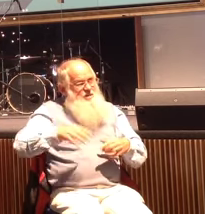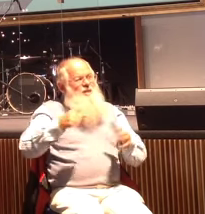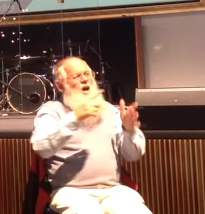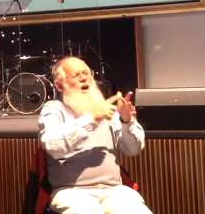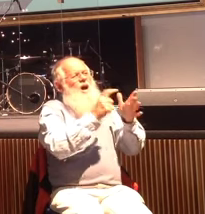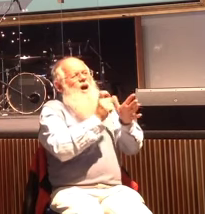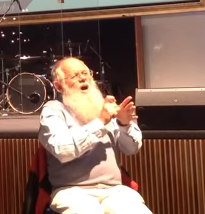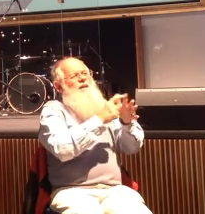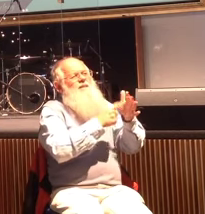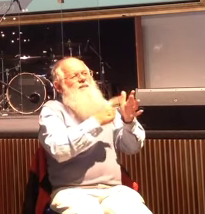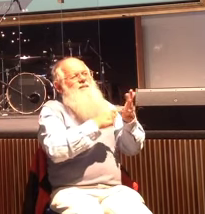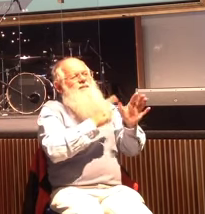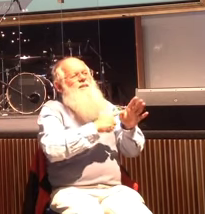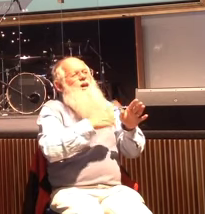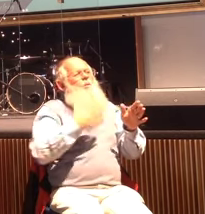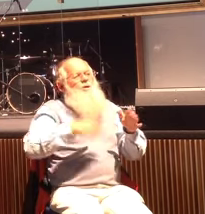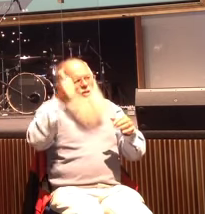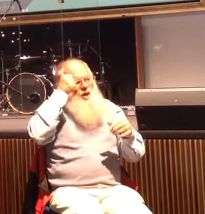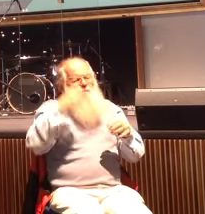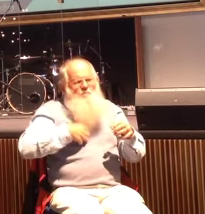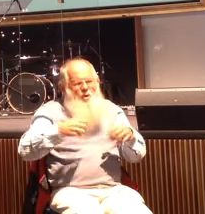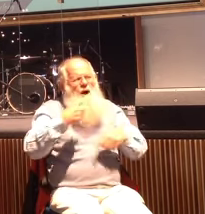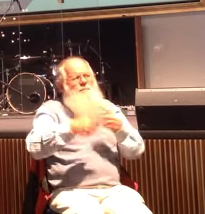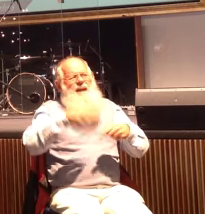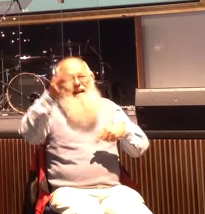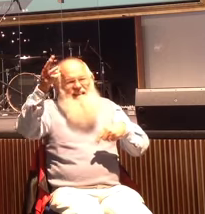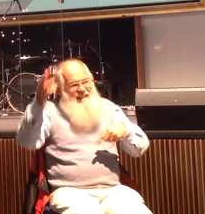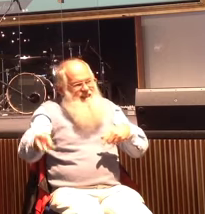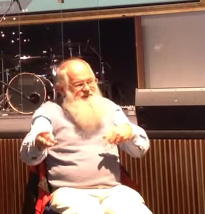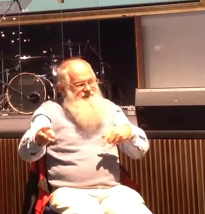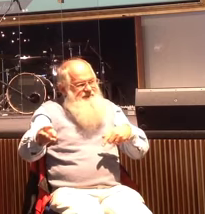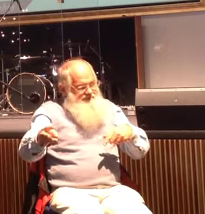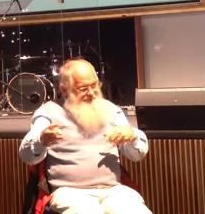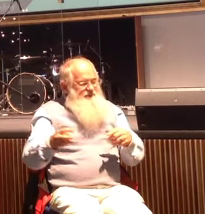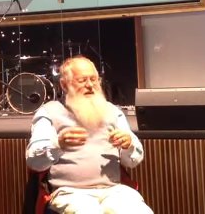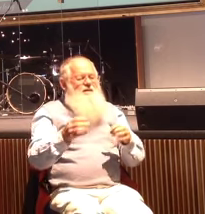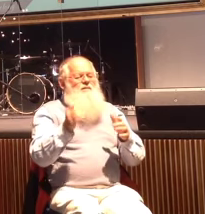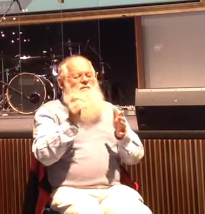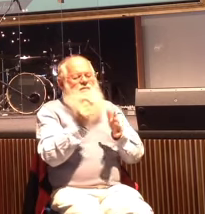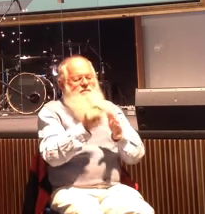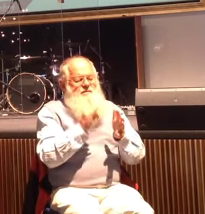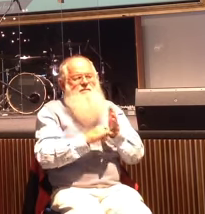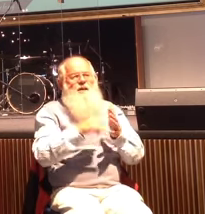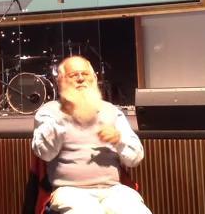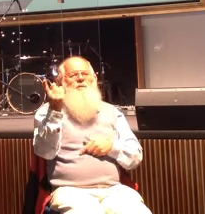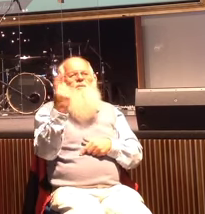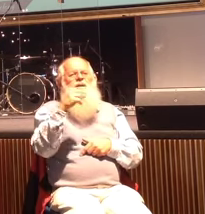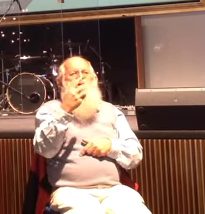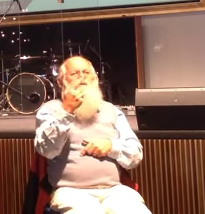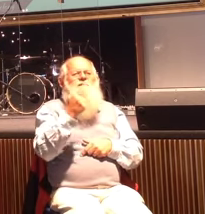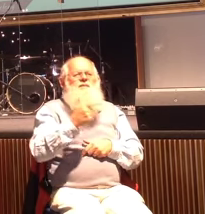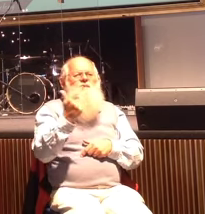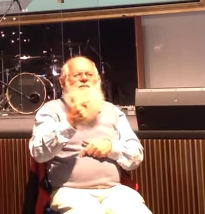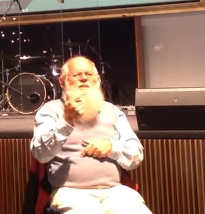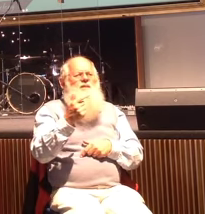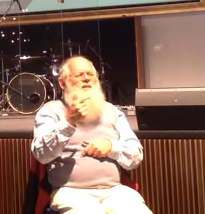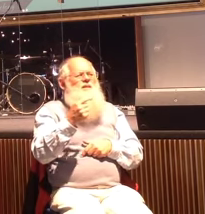Identity was being revealed. You know, in Psalms 107.29, it says that he calmed the waves